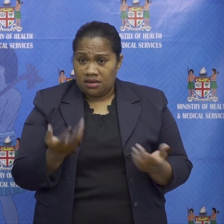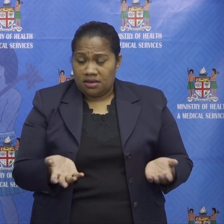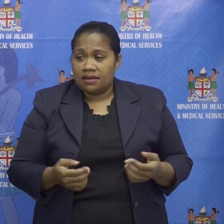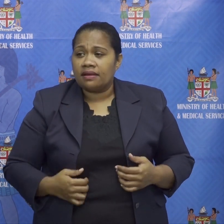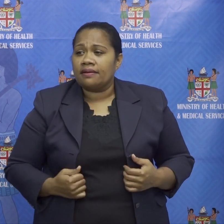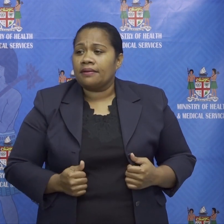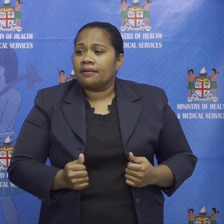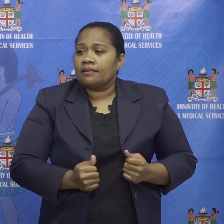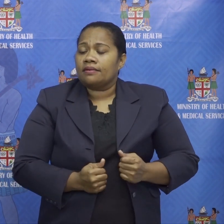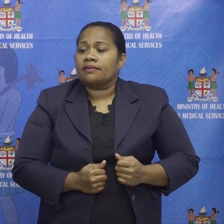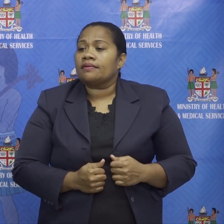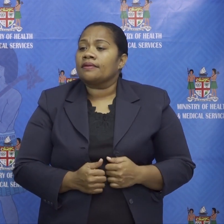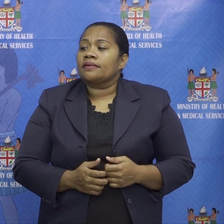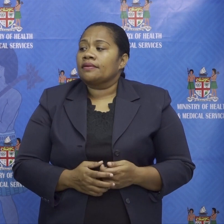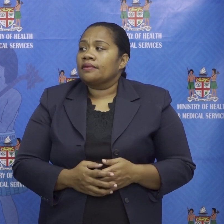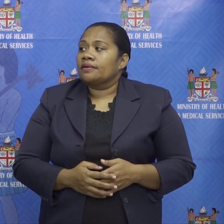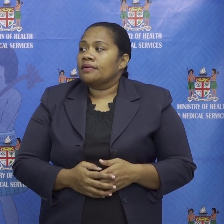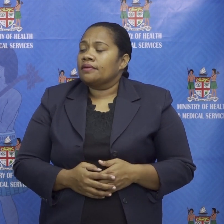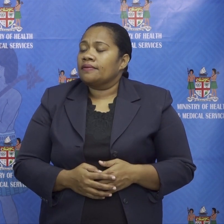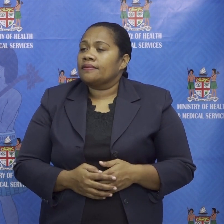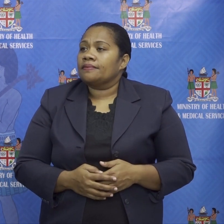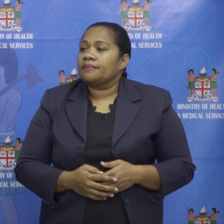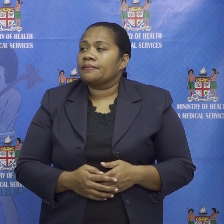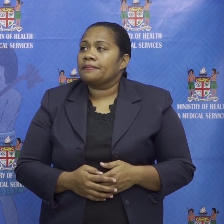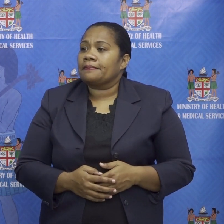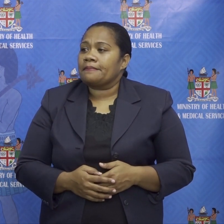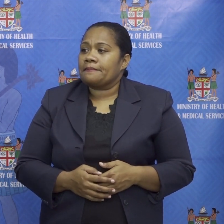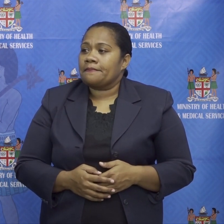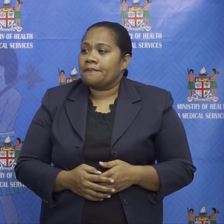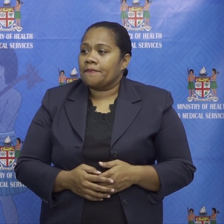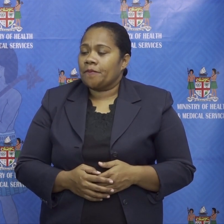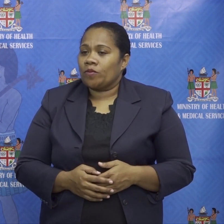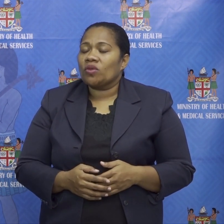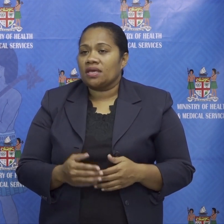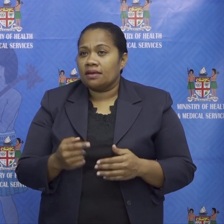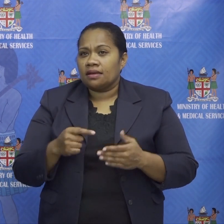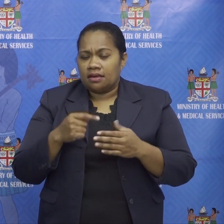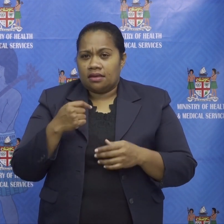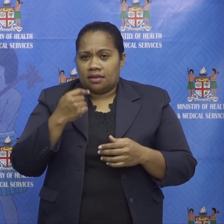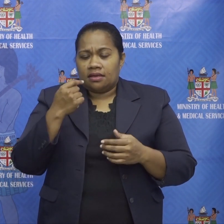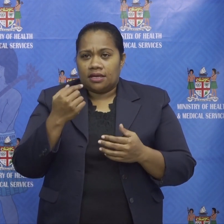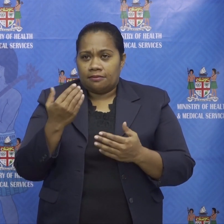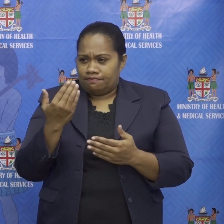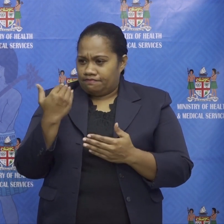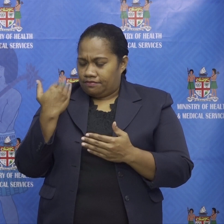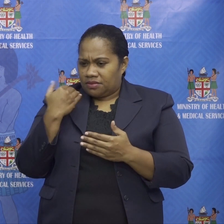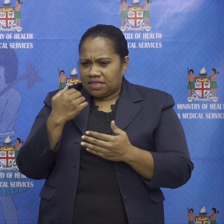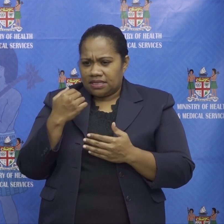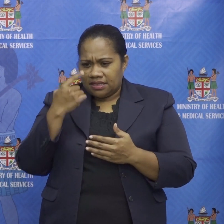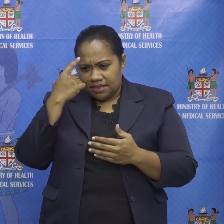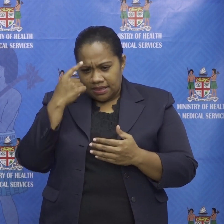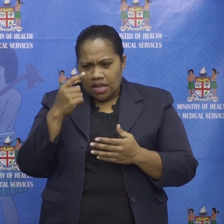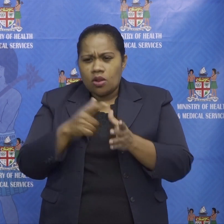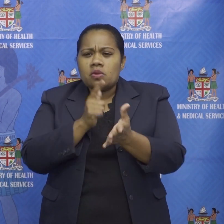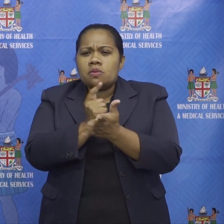on i go back again to this narrative and i need it very clear because i think there's a lot of people are